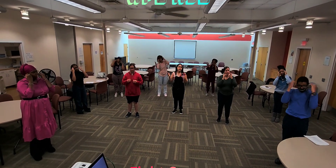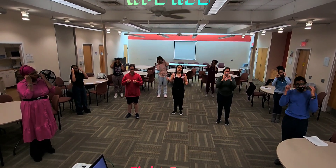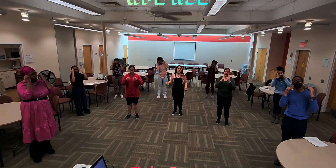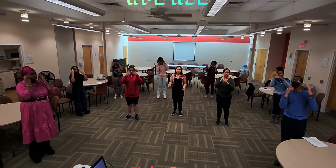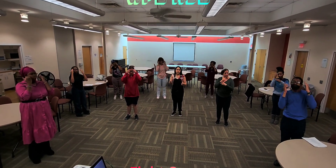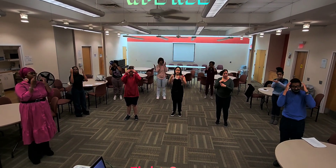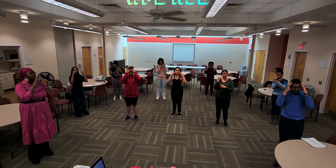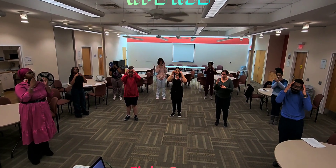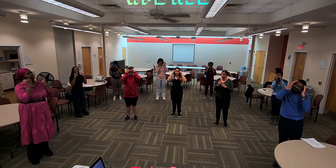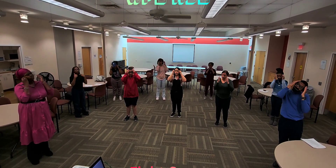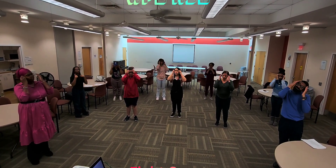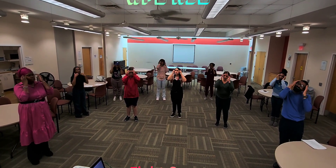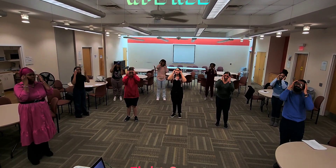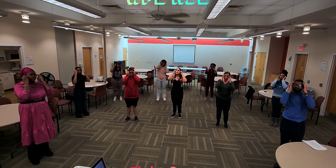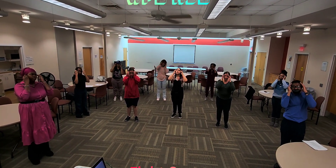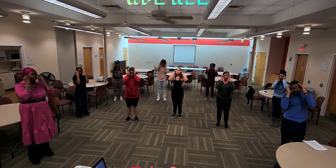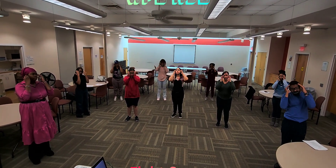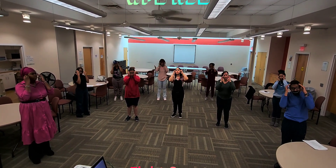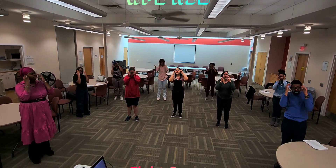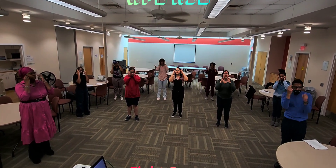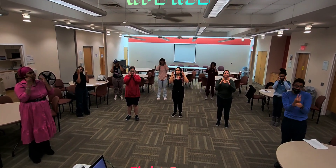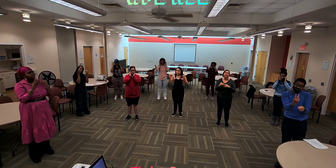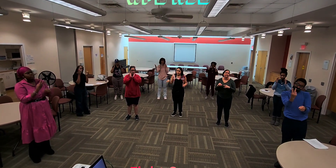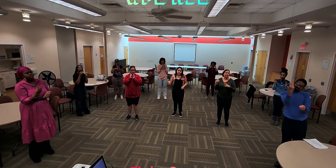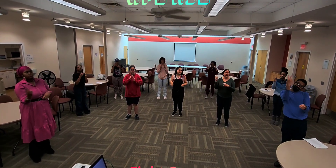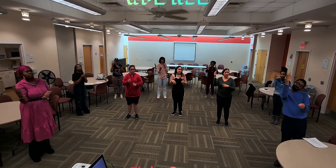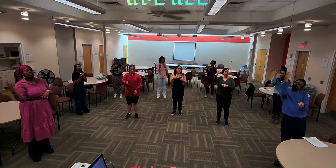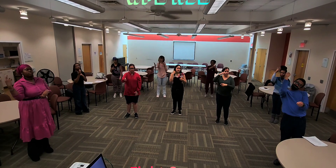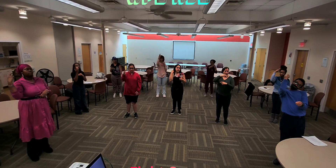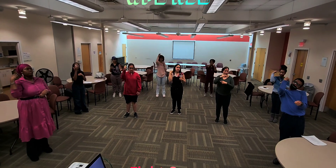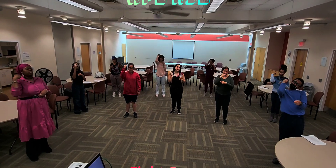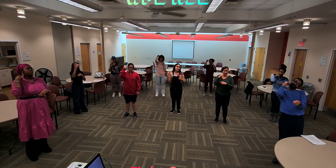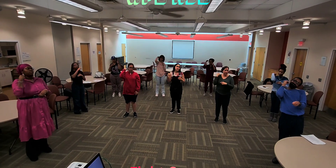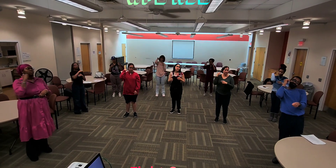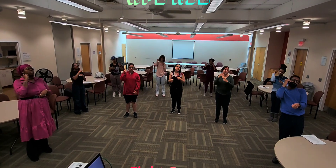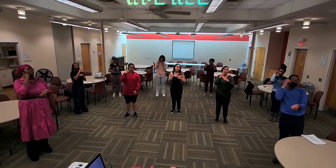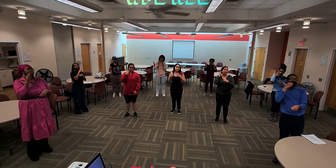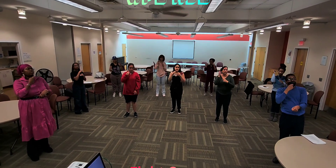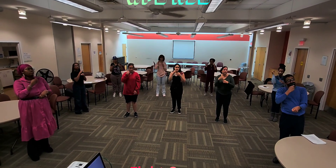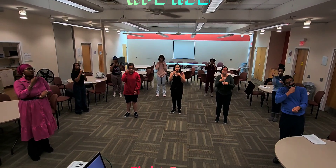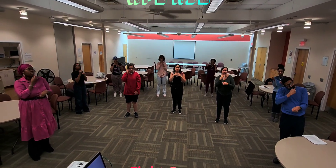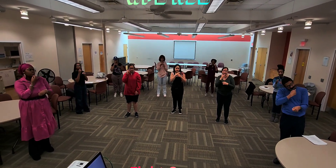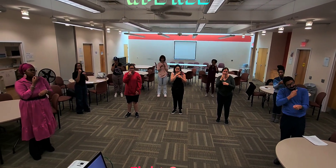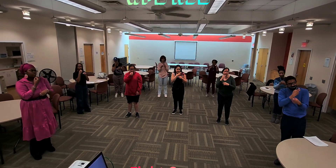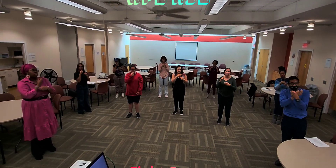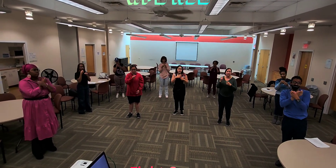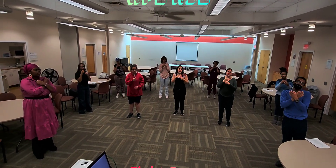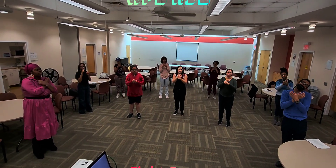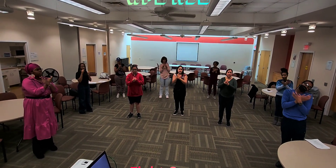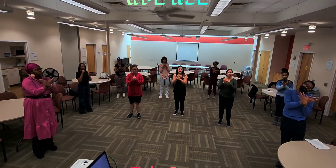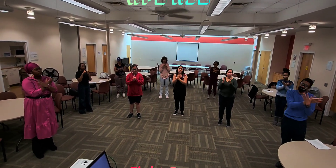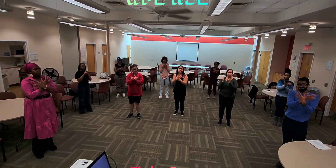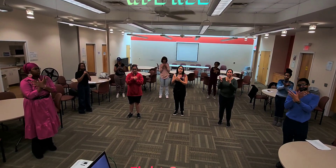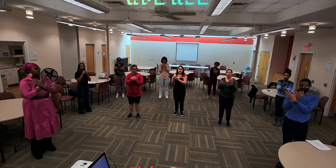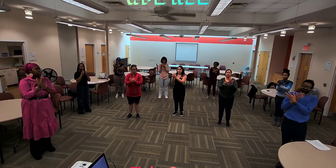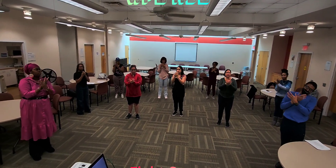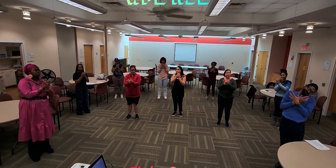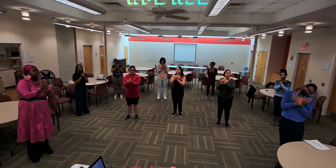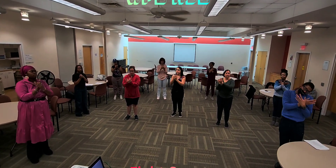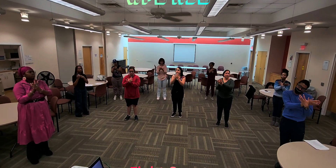I say I'm in 2D Once in two years I miss a home There's a fire burning in my